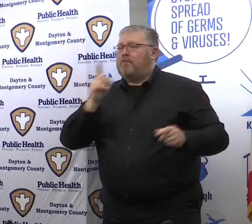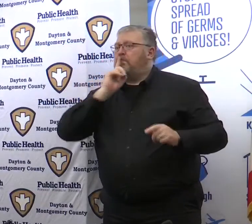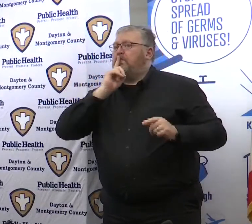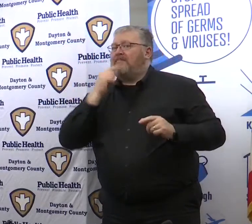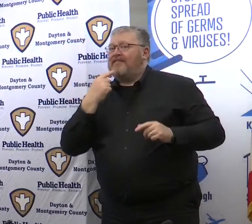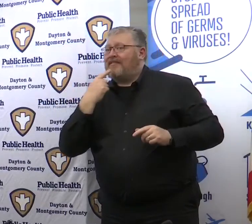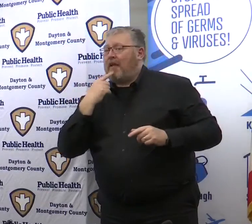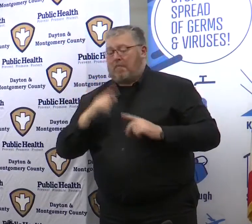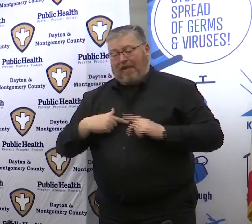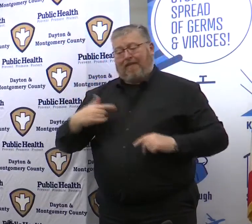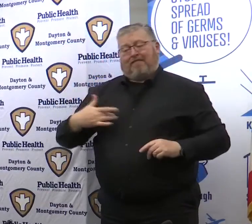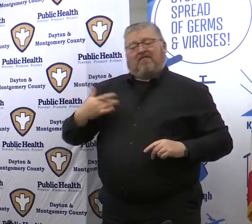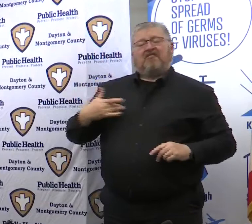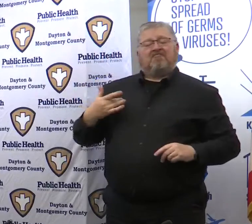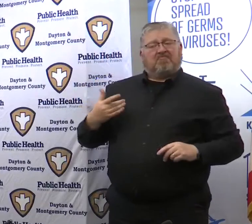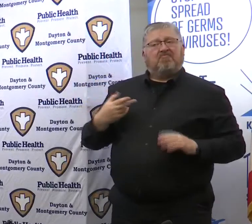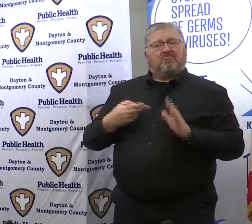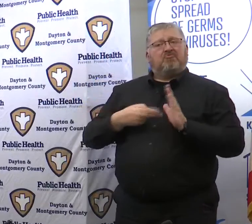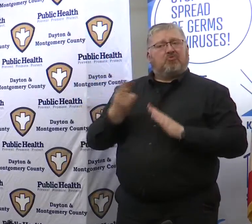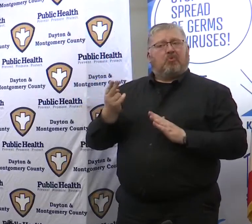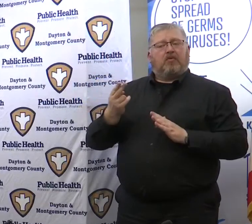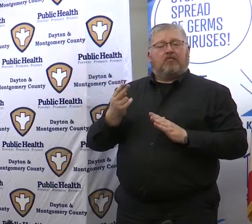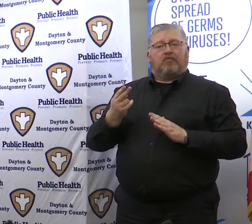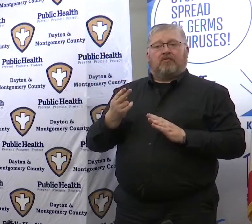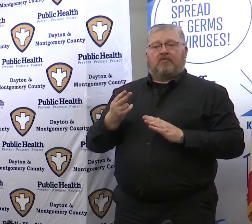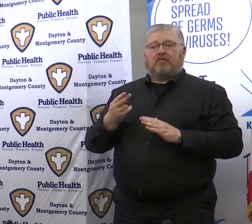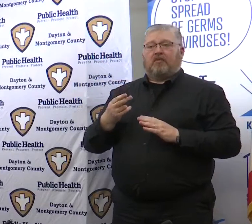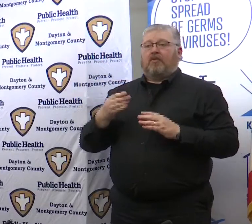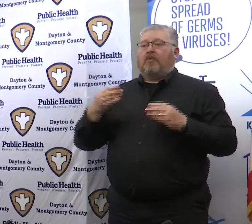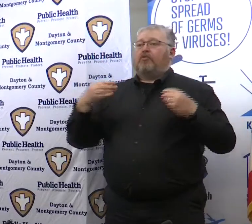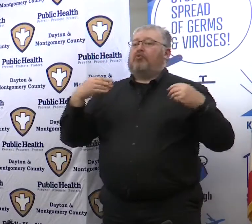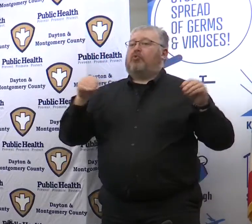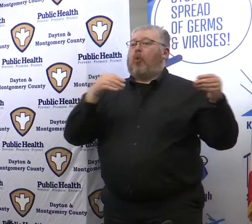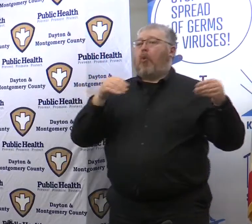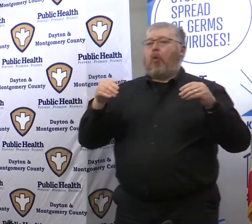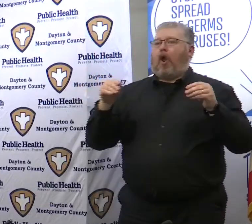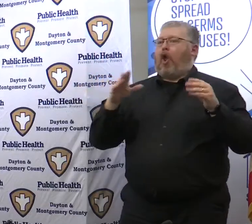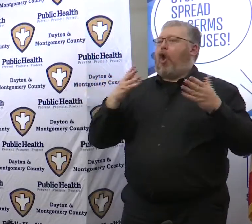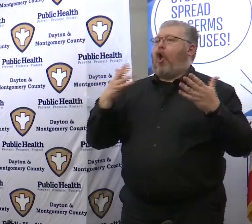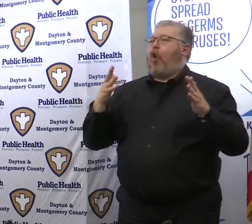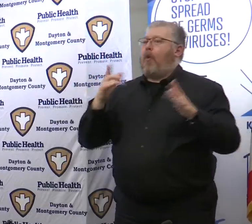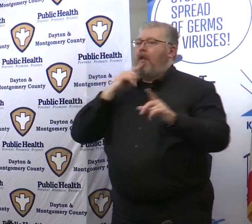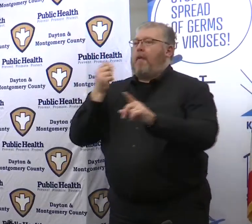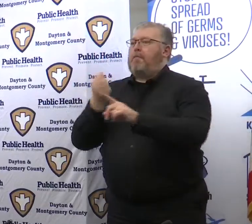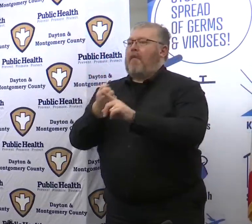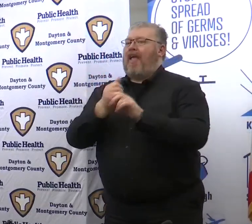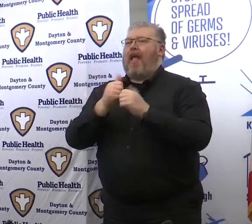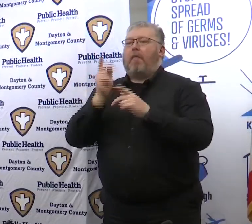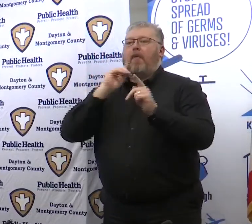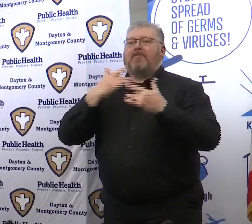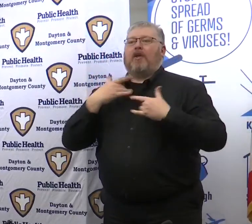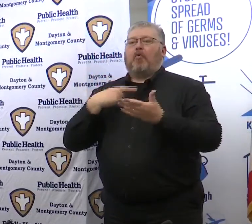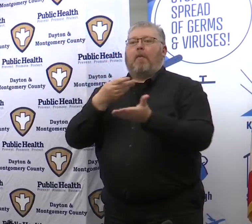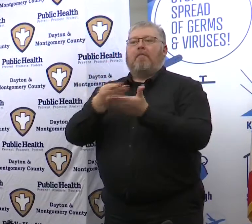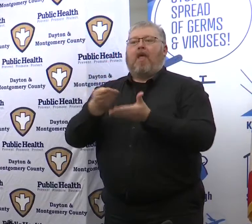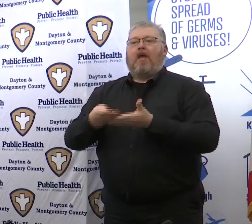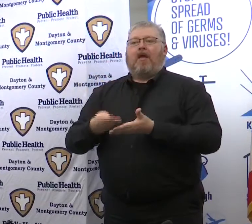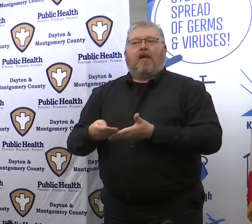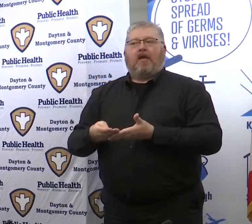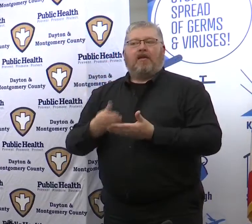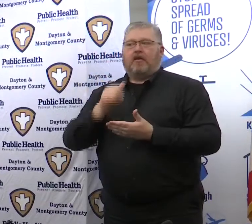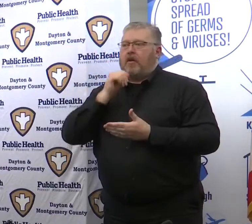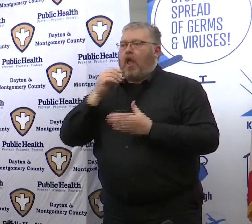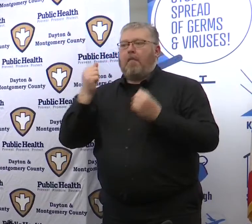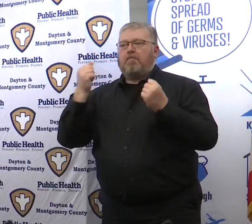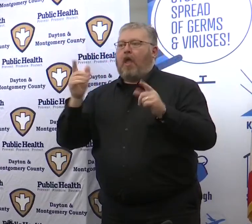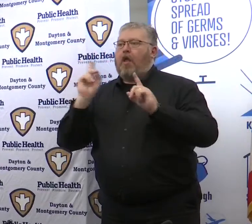but I think this is true you know retail for example was already being disrupted the way people were purchasing items they were not